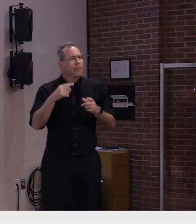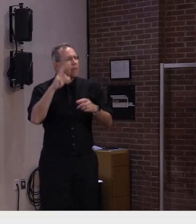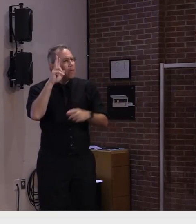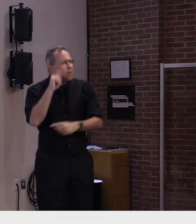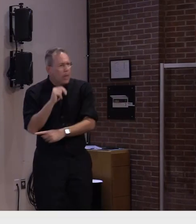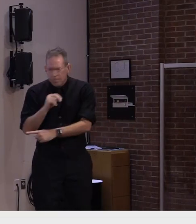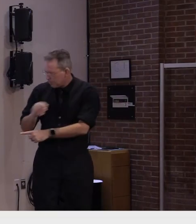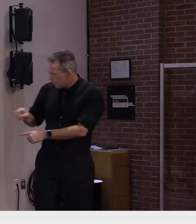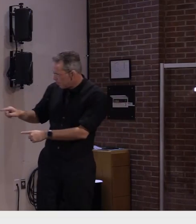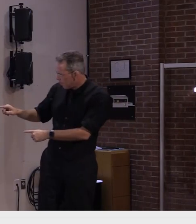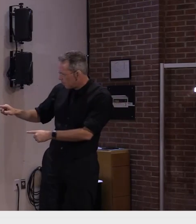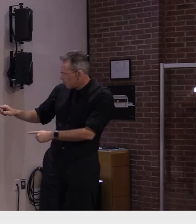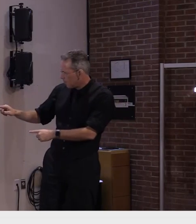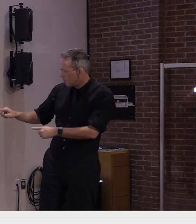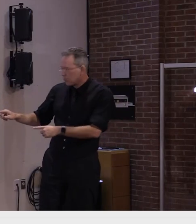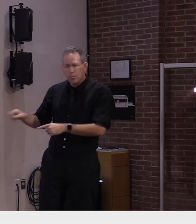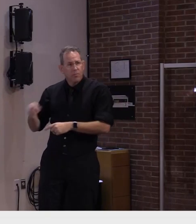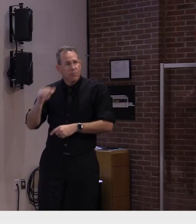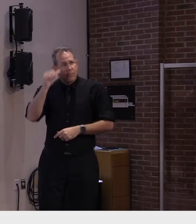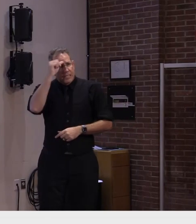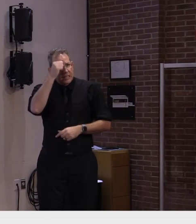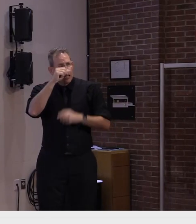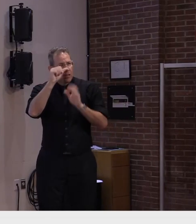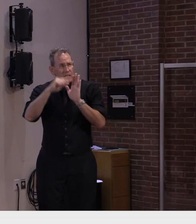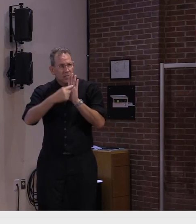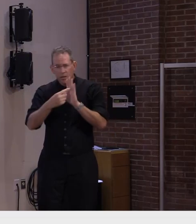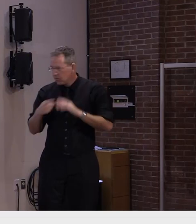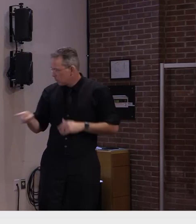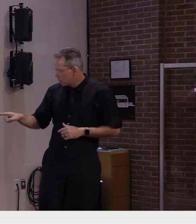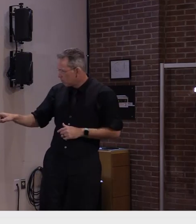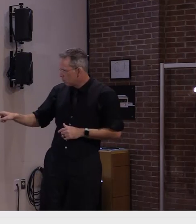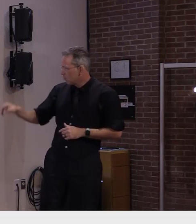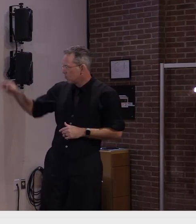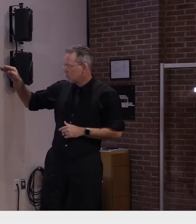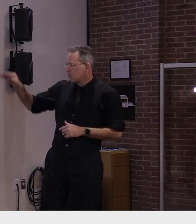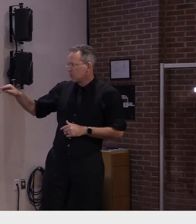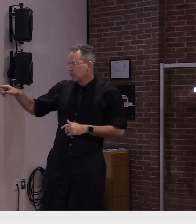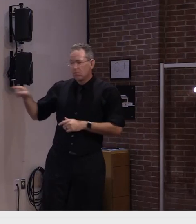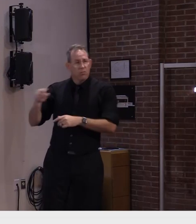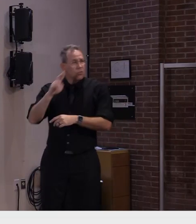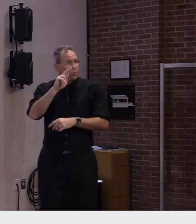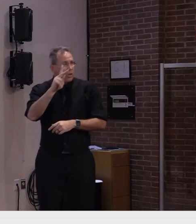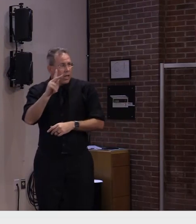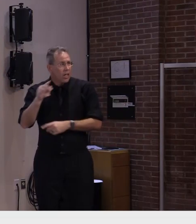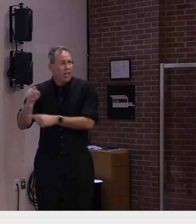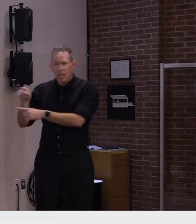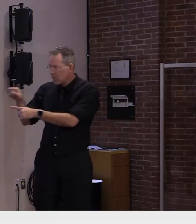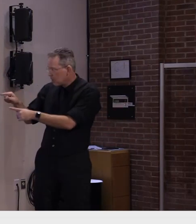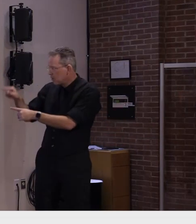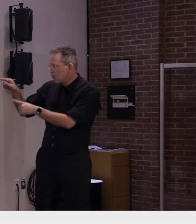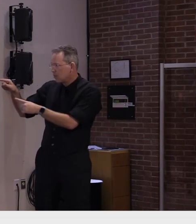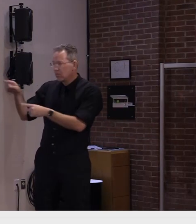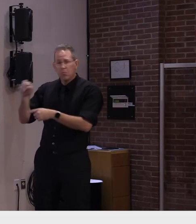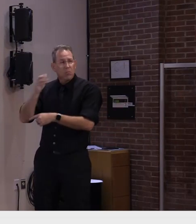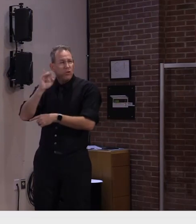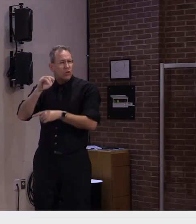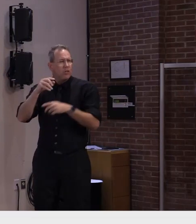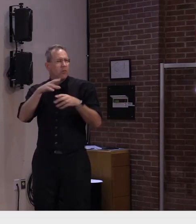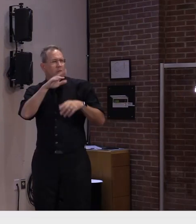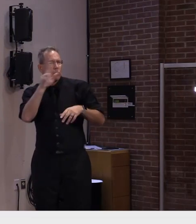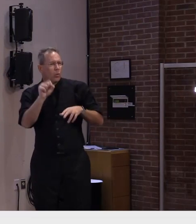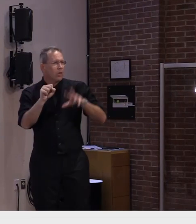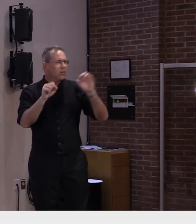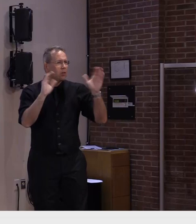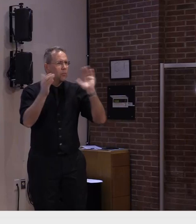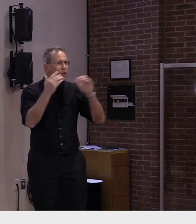countries and then of course here in the united states as well so this analysis looks at each of those peaks it puts them all on the same